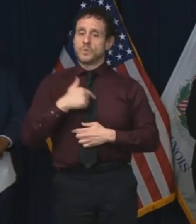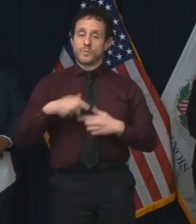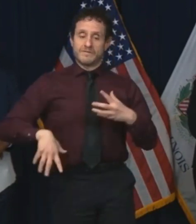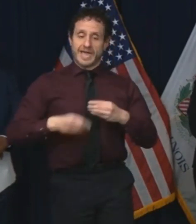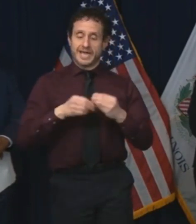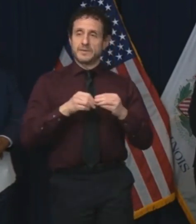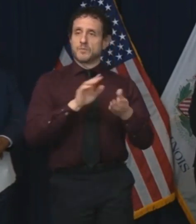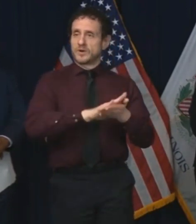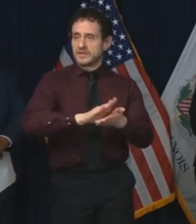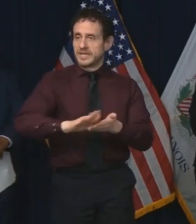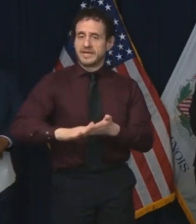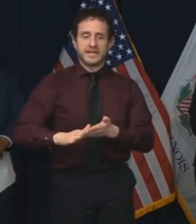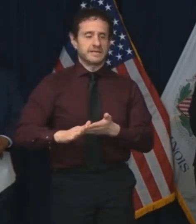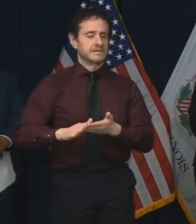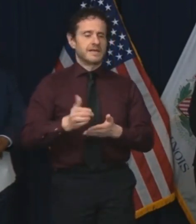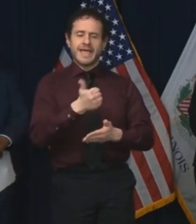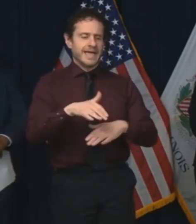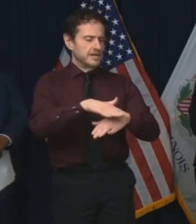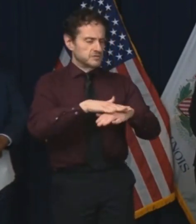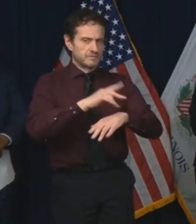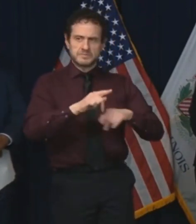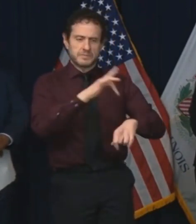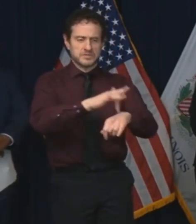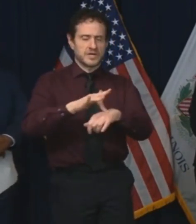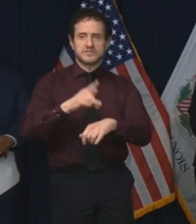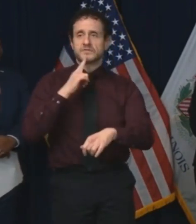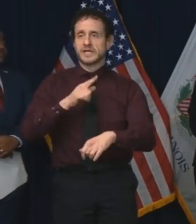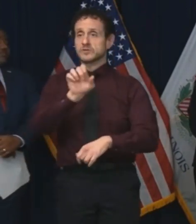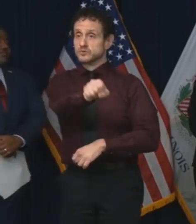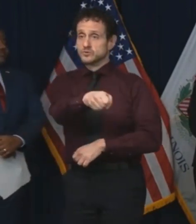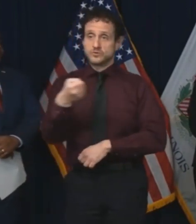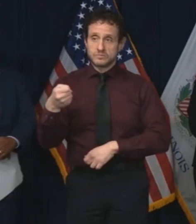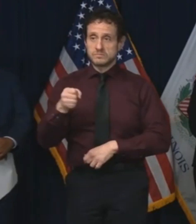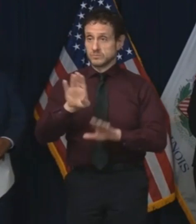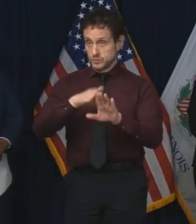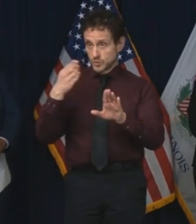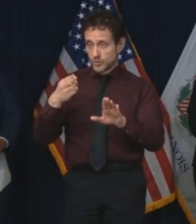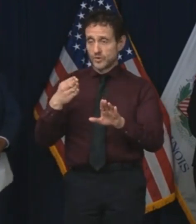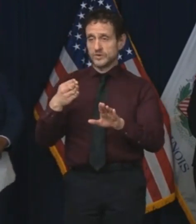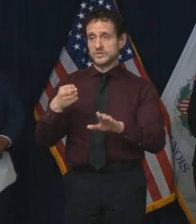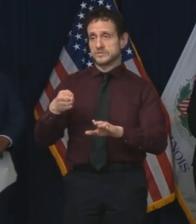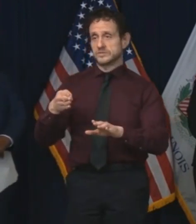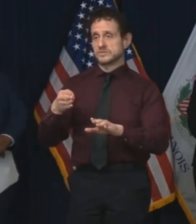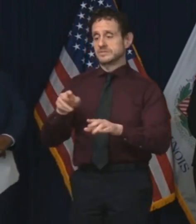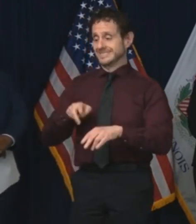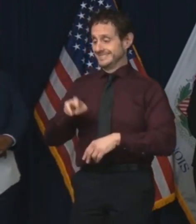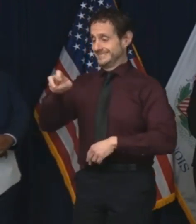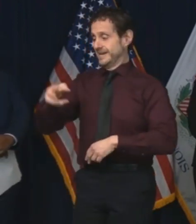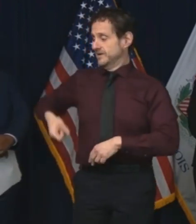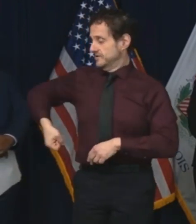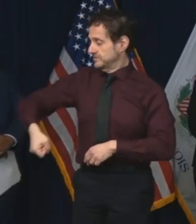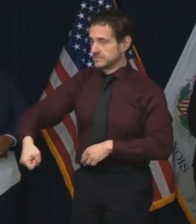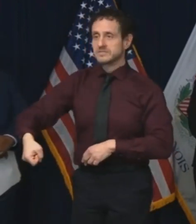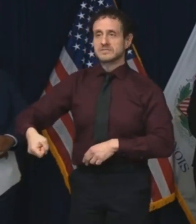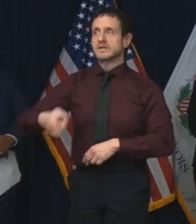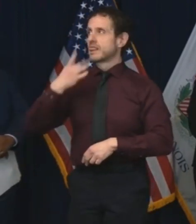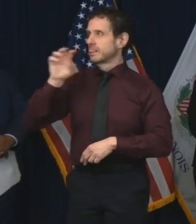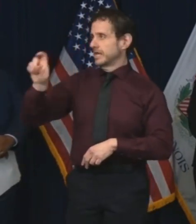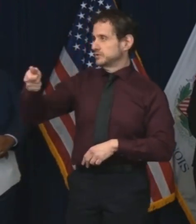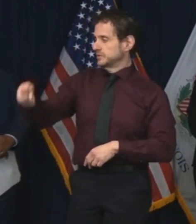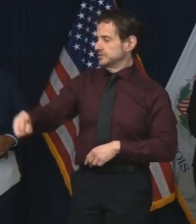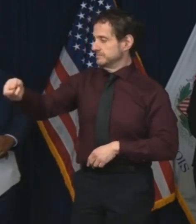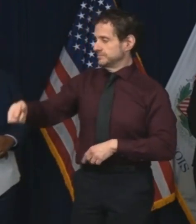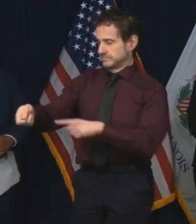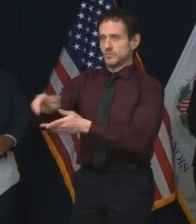on frequently touched services such as doors, handrails, and light switches. Individuals who exhibit signs and symptoms of